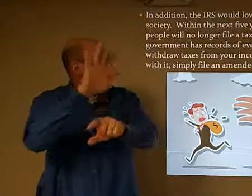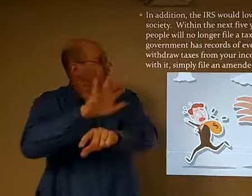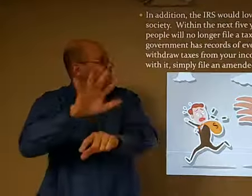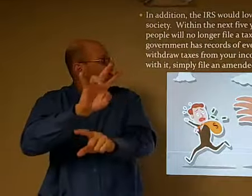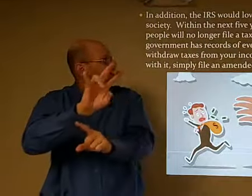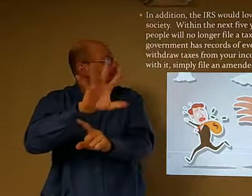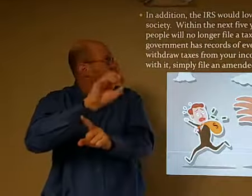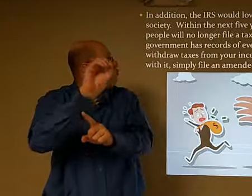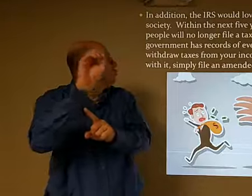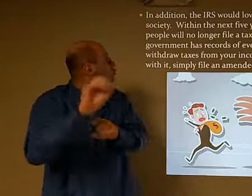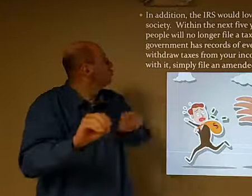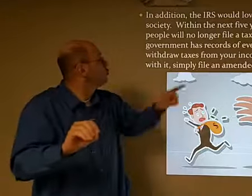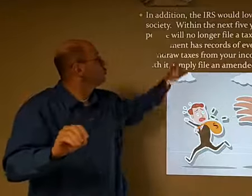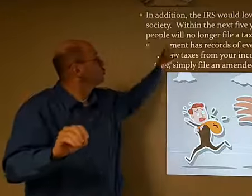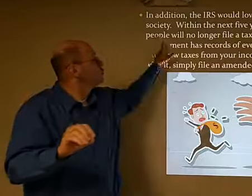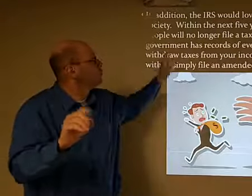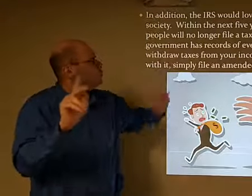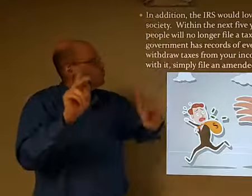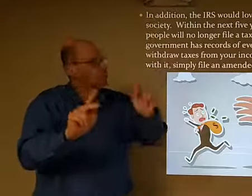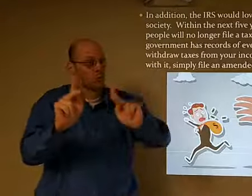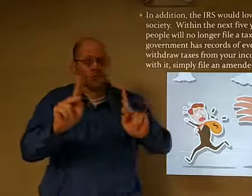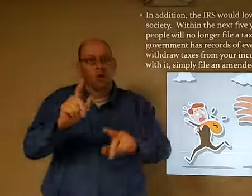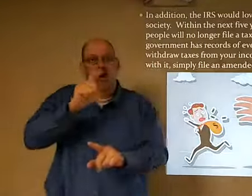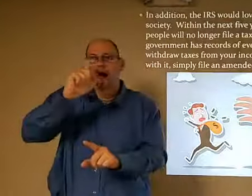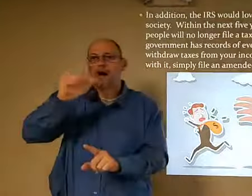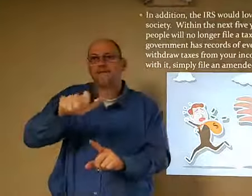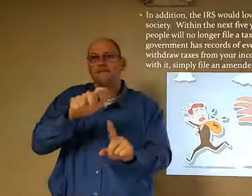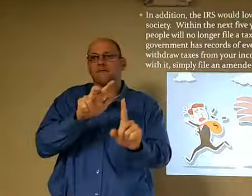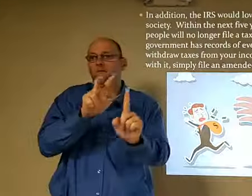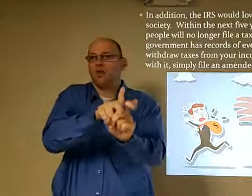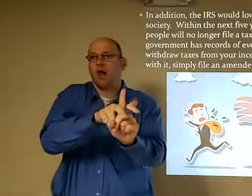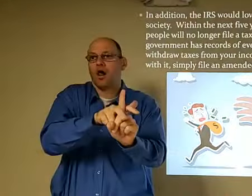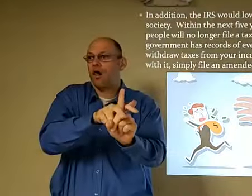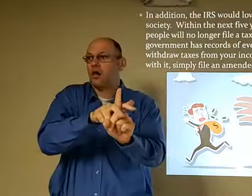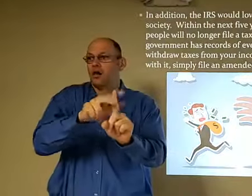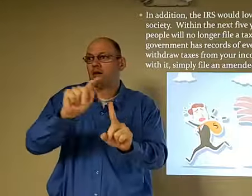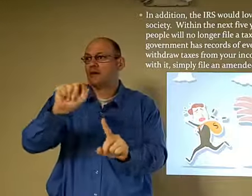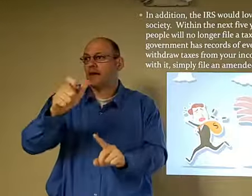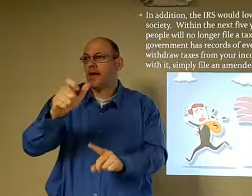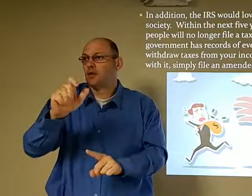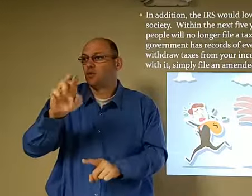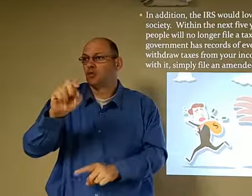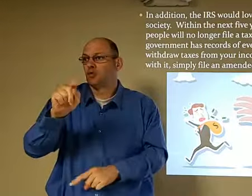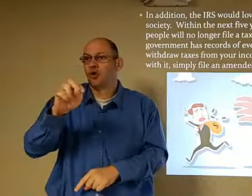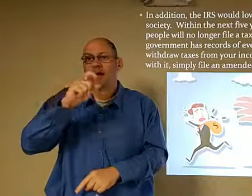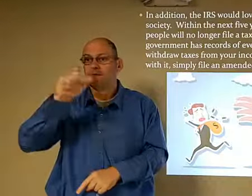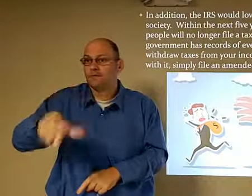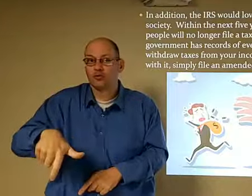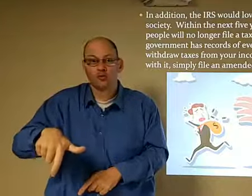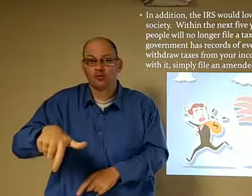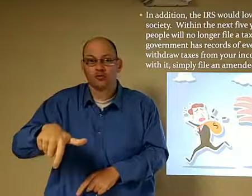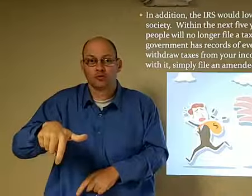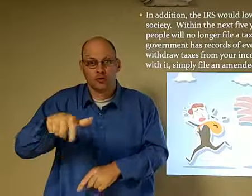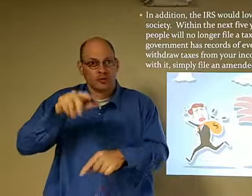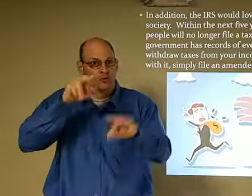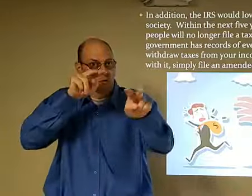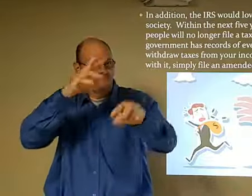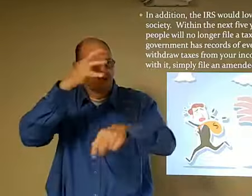So within the next five years, nearly 75% of all people will no longer file a tax